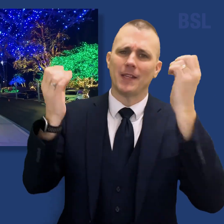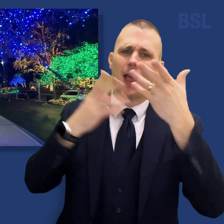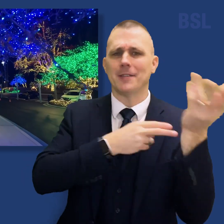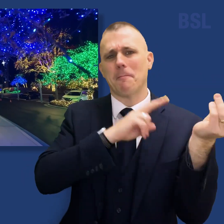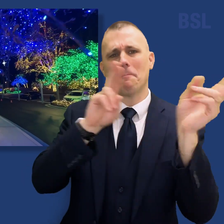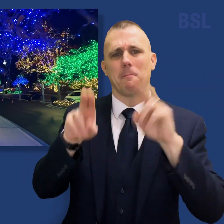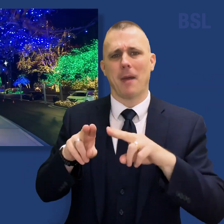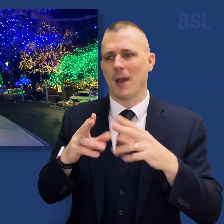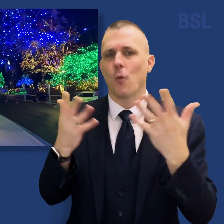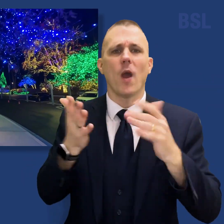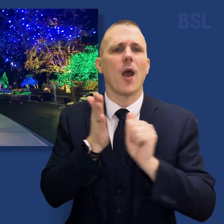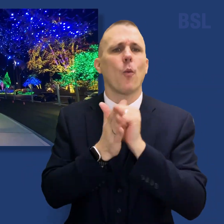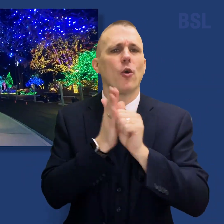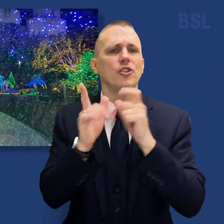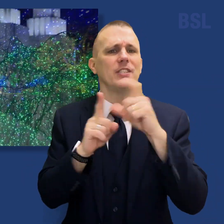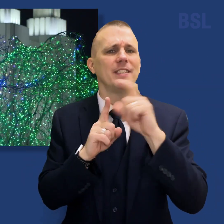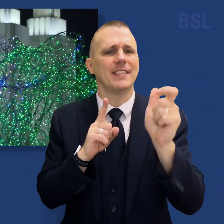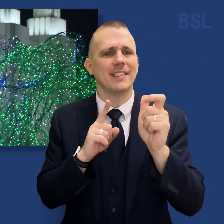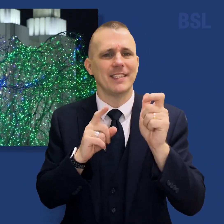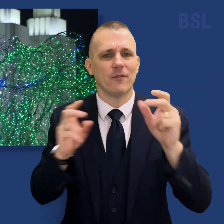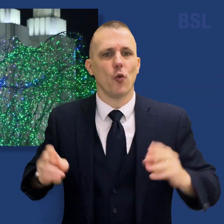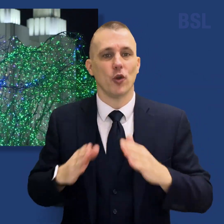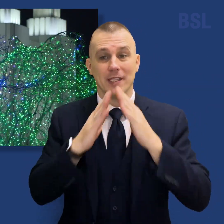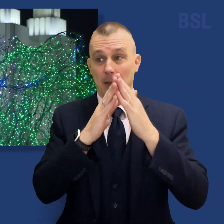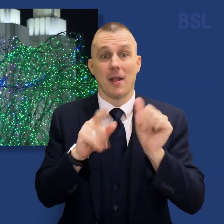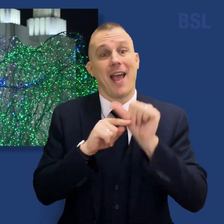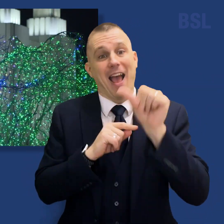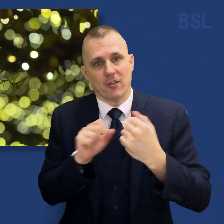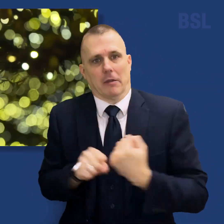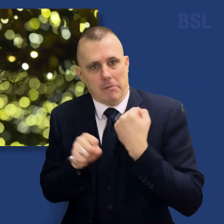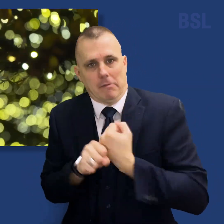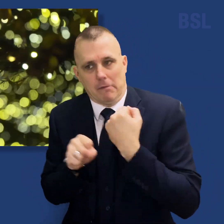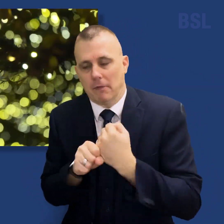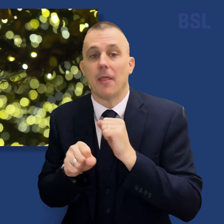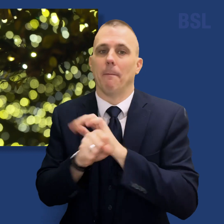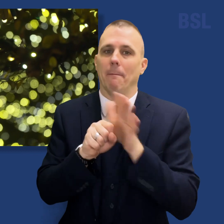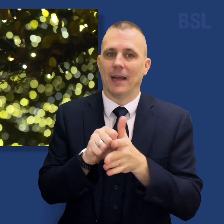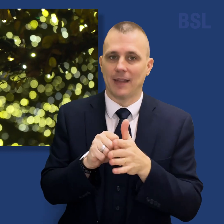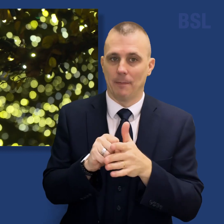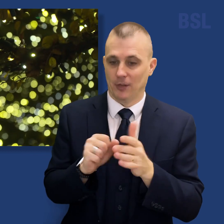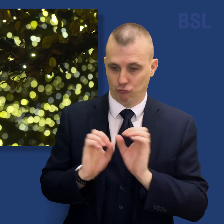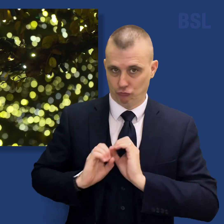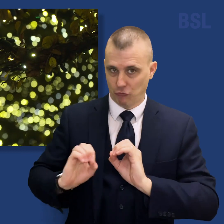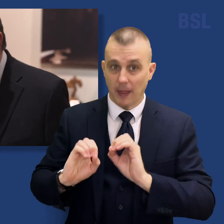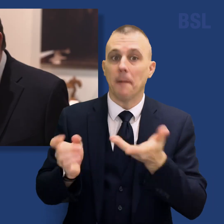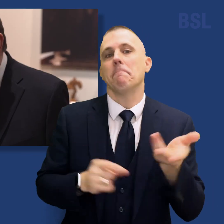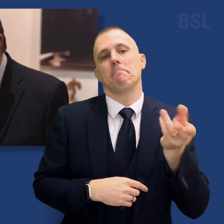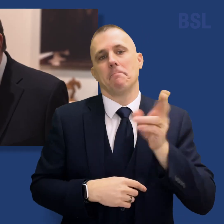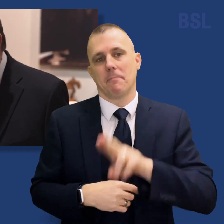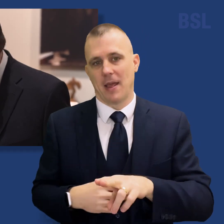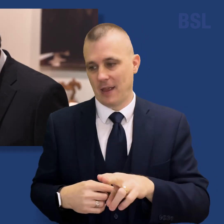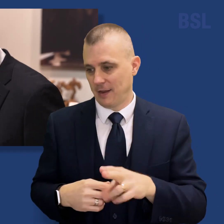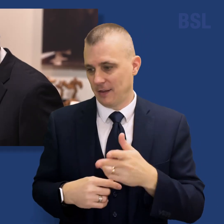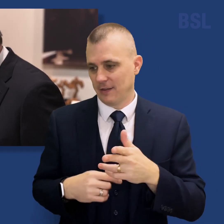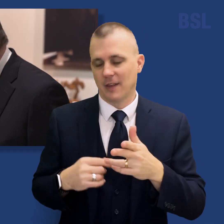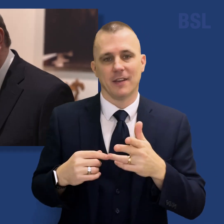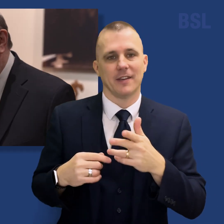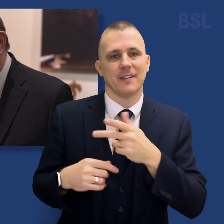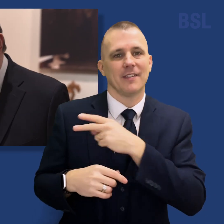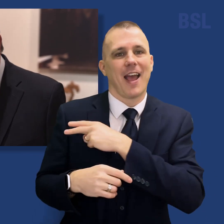are back on at the Washington, D.C. Temple following extensive renovation and the pandemic. Elder Quentin L. Cook was joined by